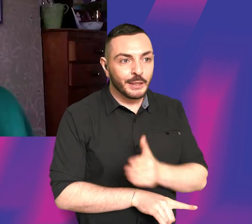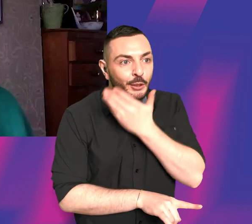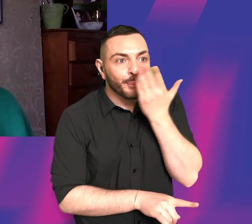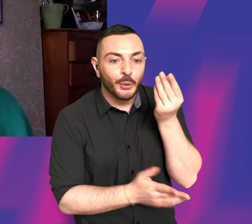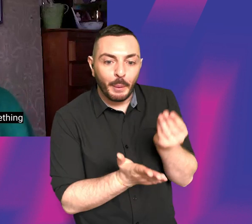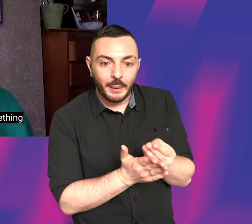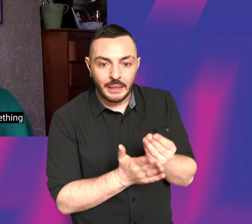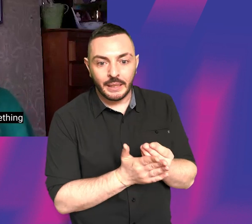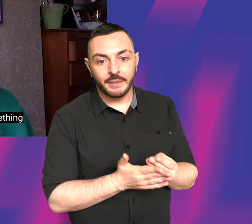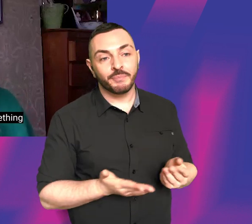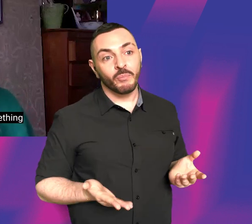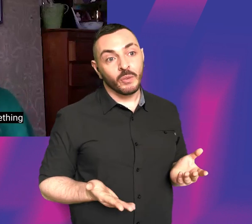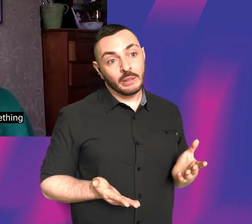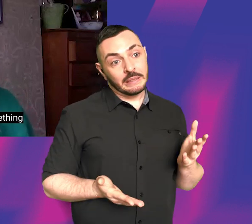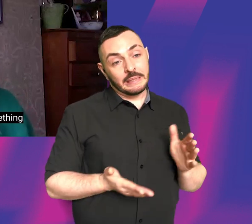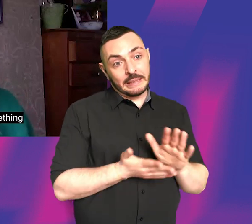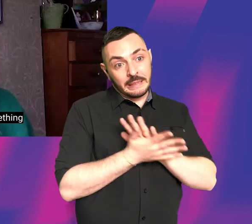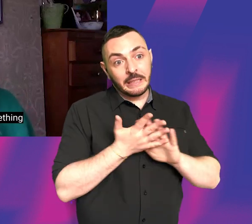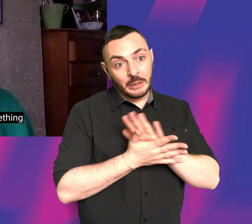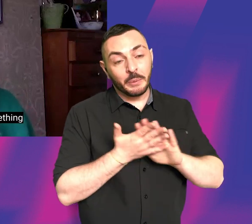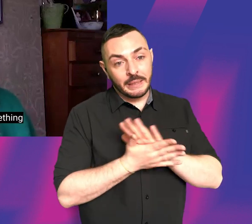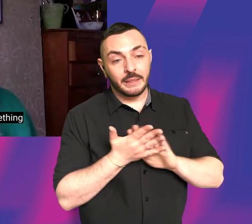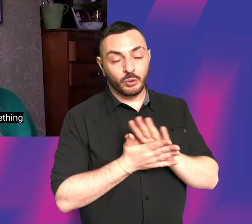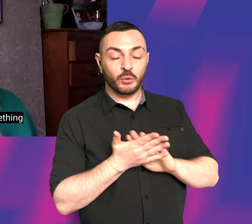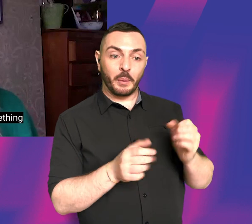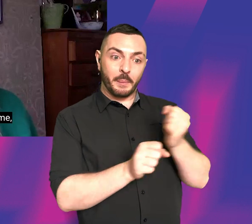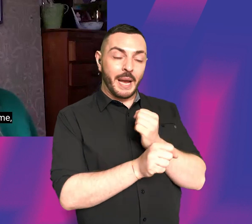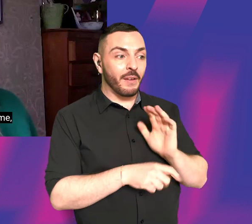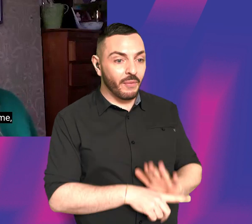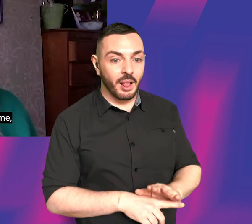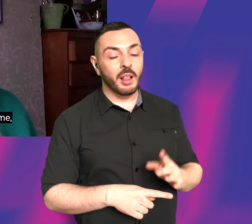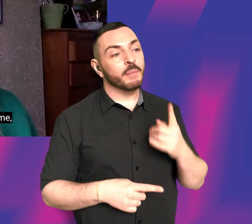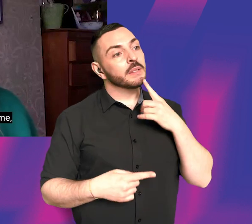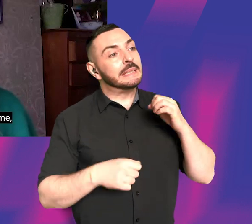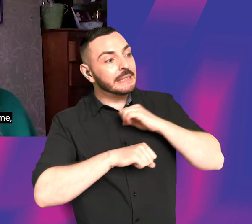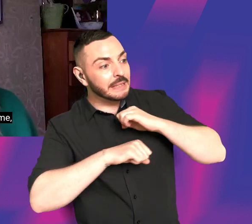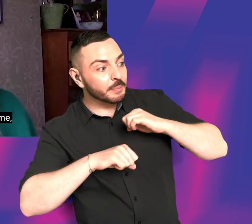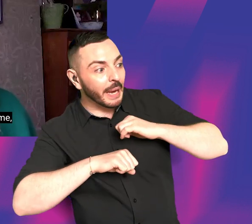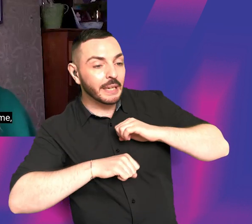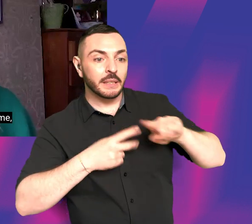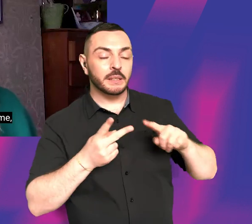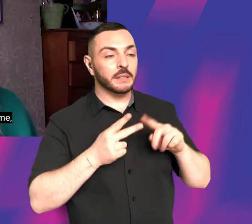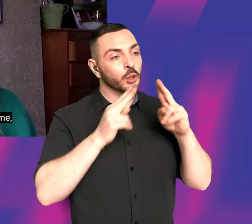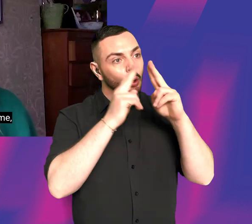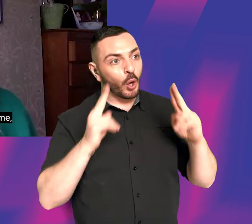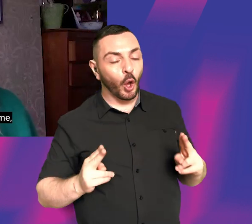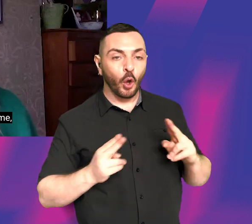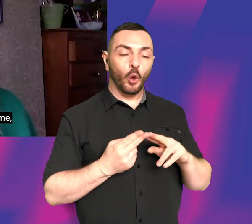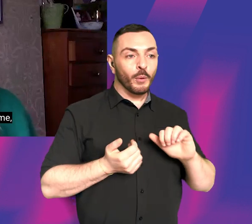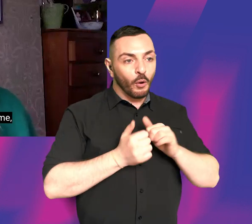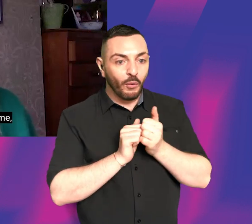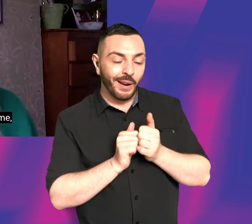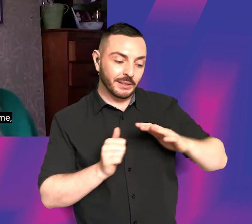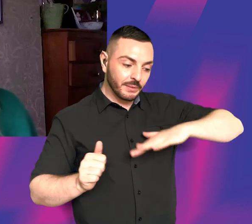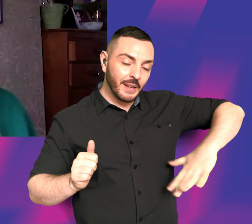if you don't have any money, then that means you have to make something that is reliant on, you know, spaces that you can get your own home, your friends, your